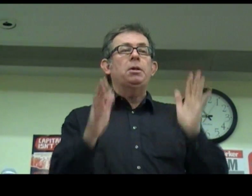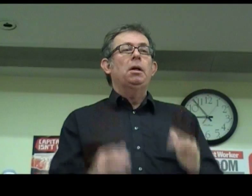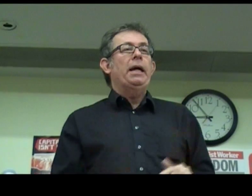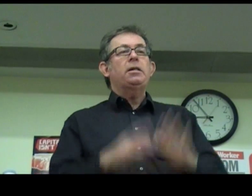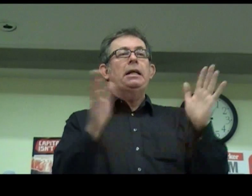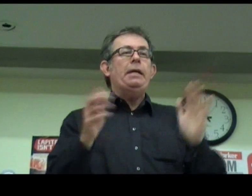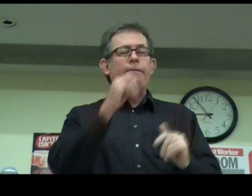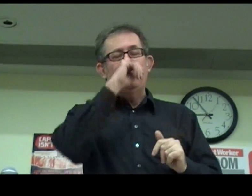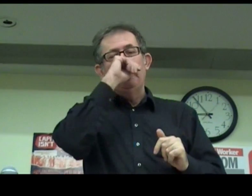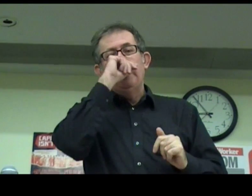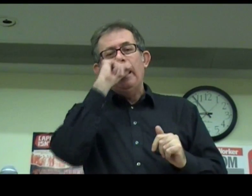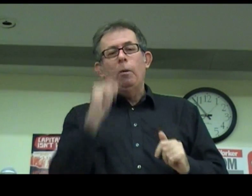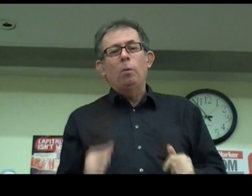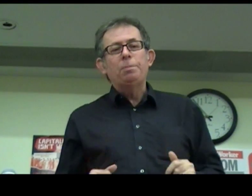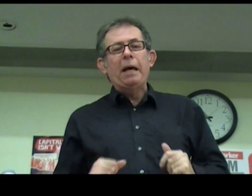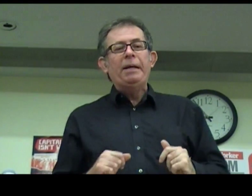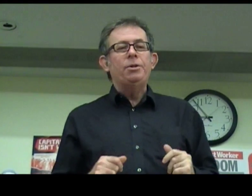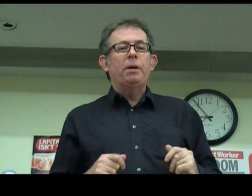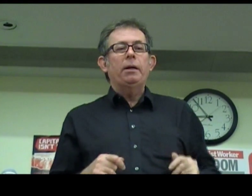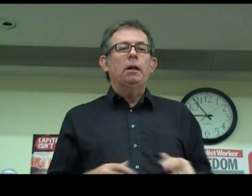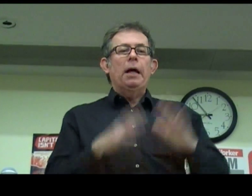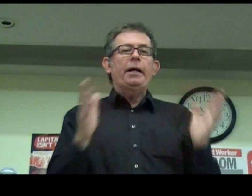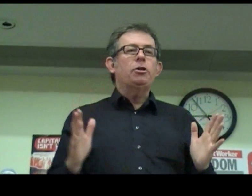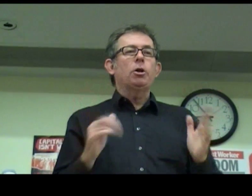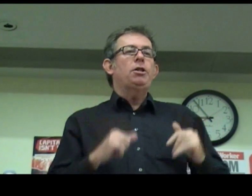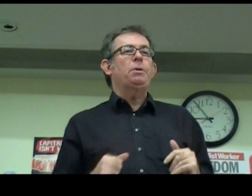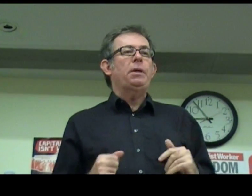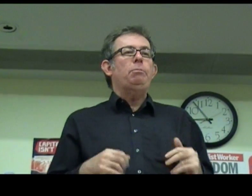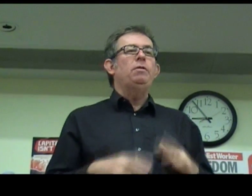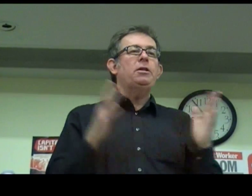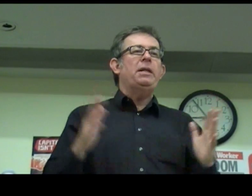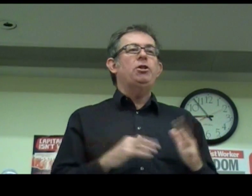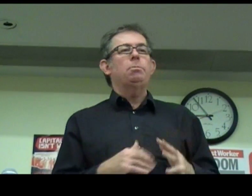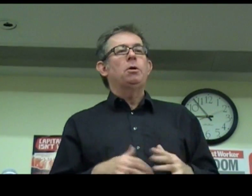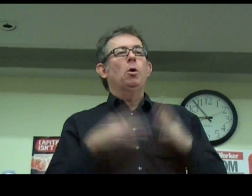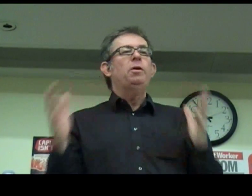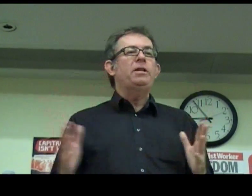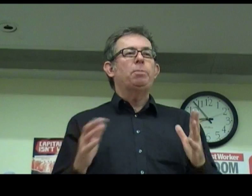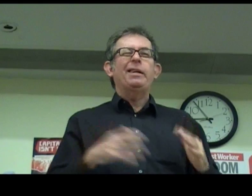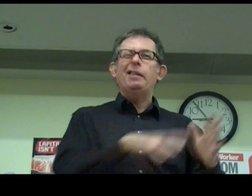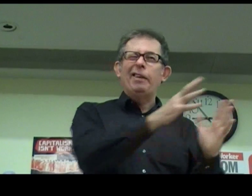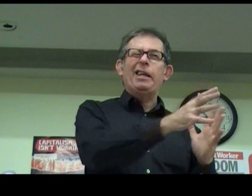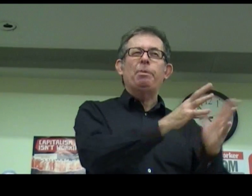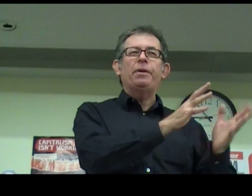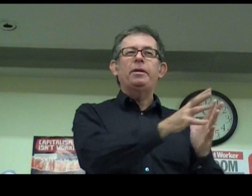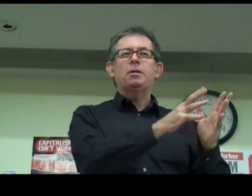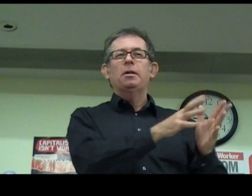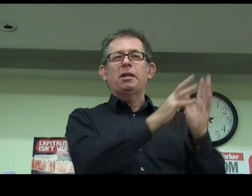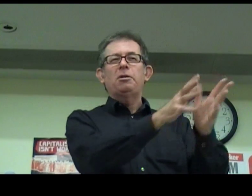to leave what was becoming Israel, and he had a choice between moving to Egypt or moving to Britain. I think he preferred to go to